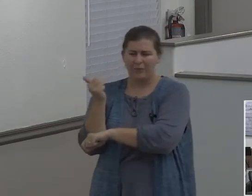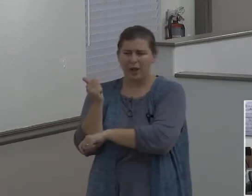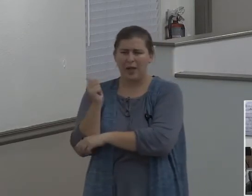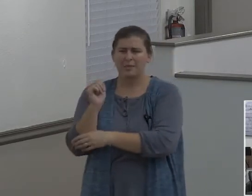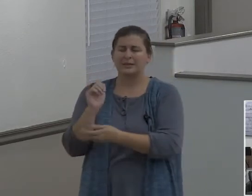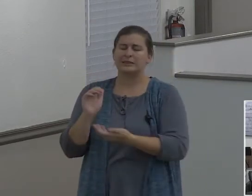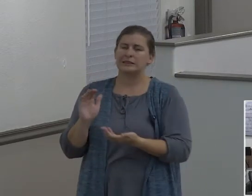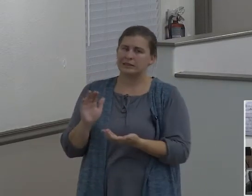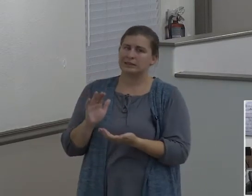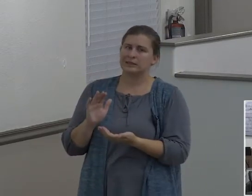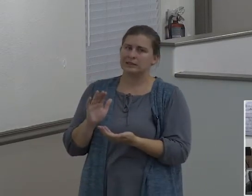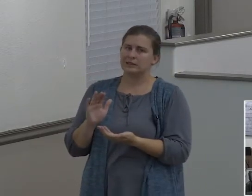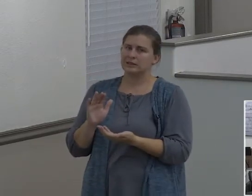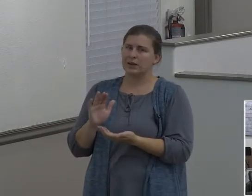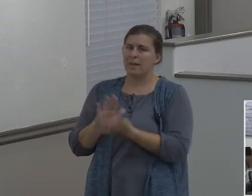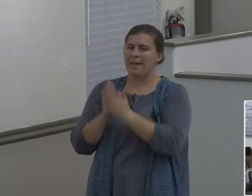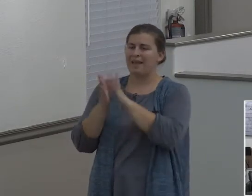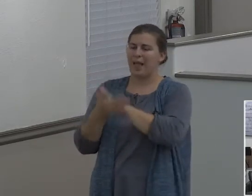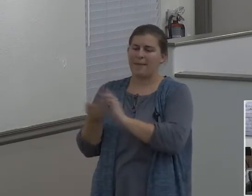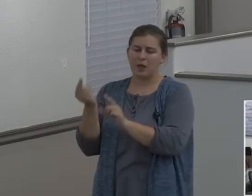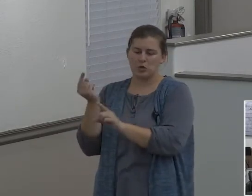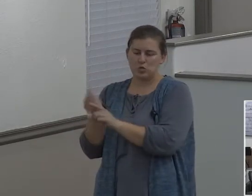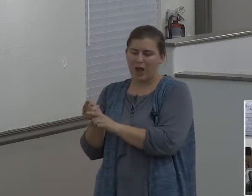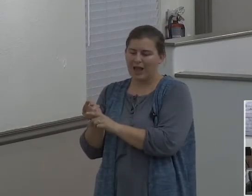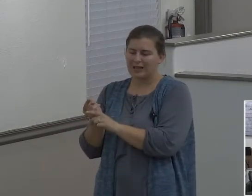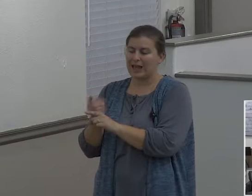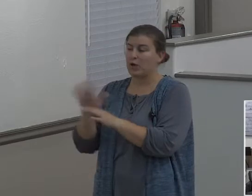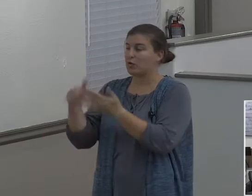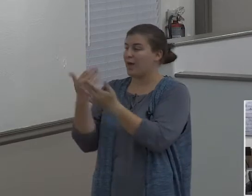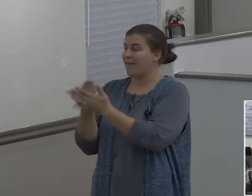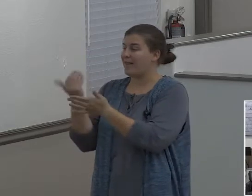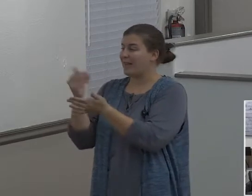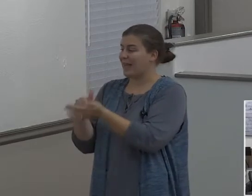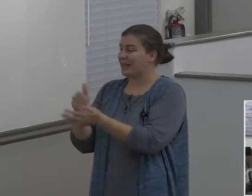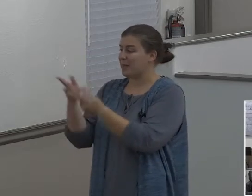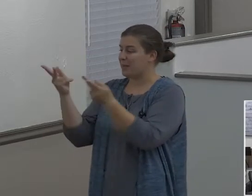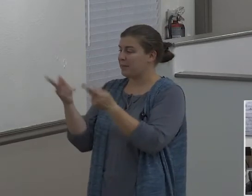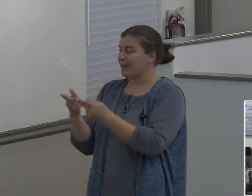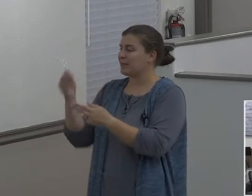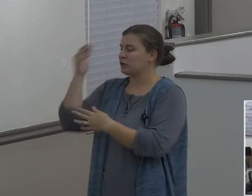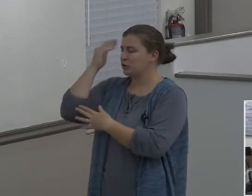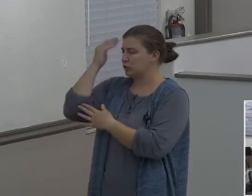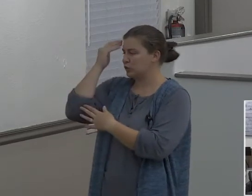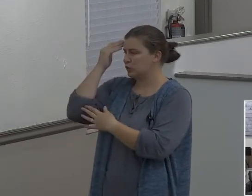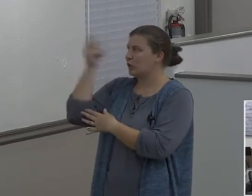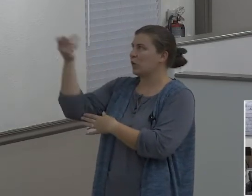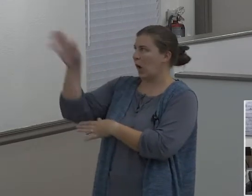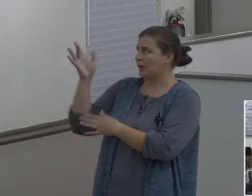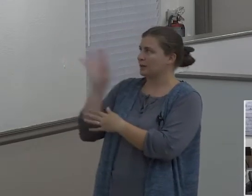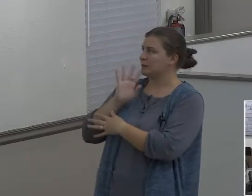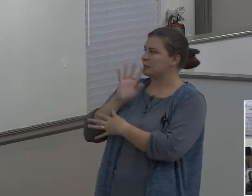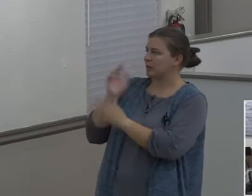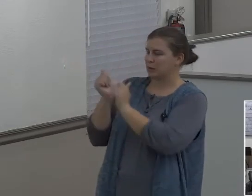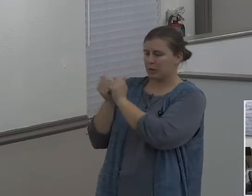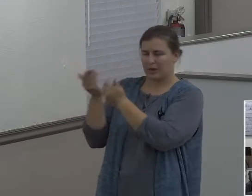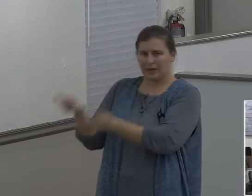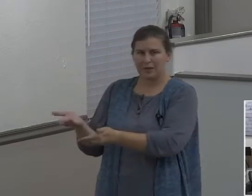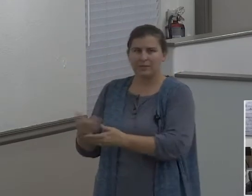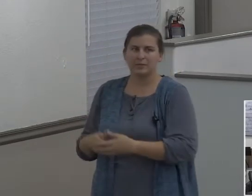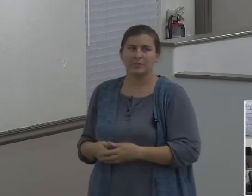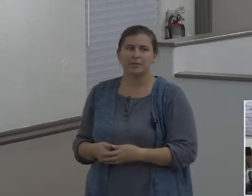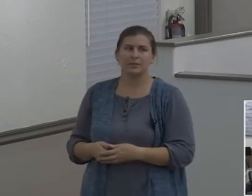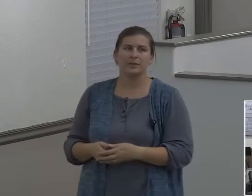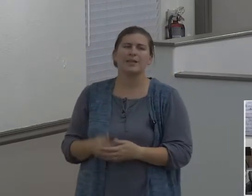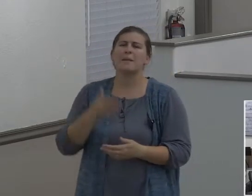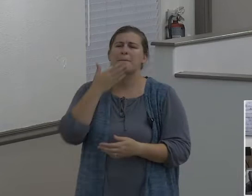he last had God's direction in his life. The best of Christians, you know, we can go awry. Okay? We can get